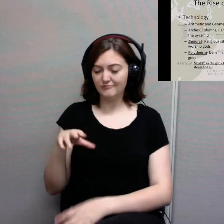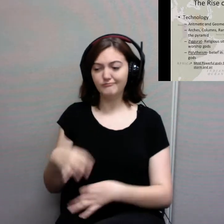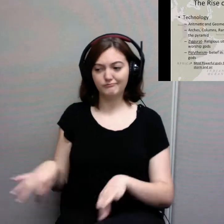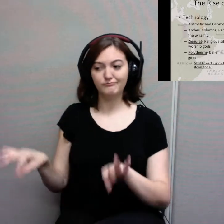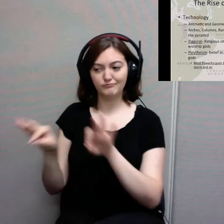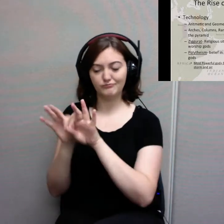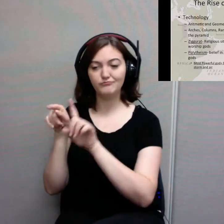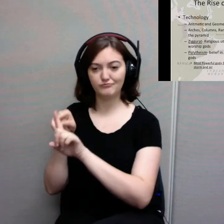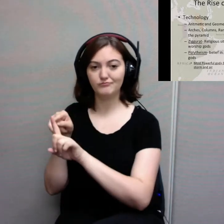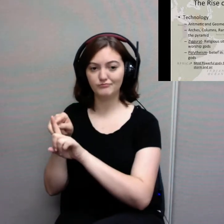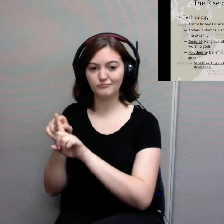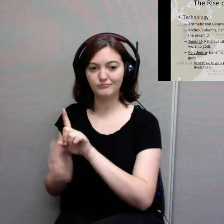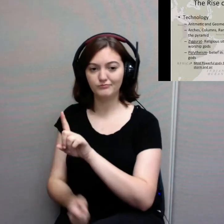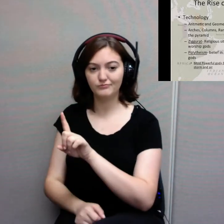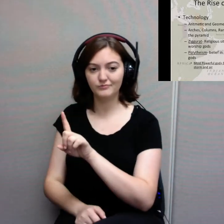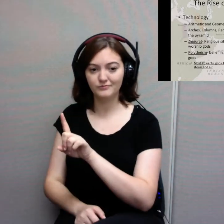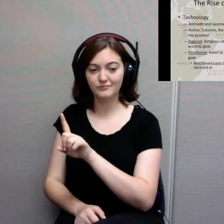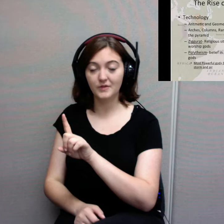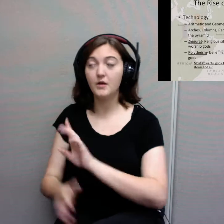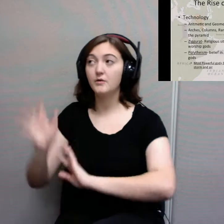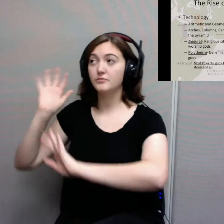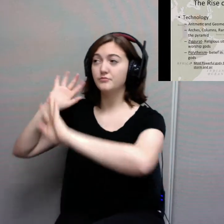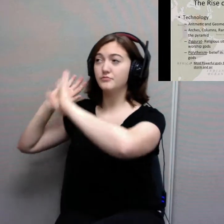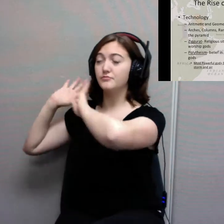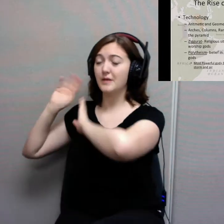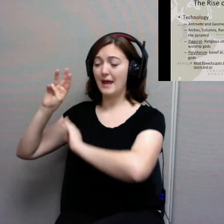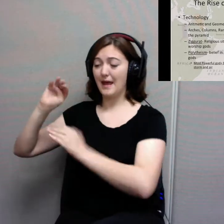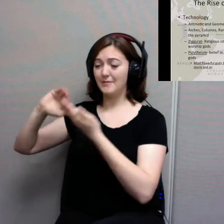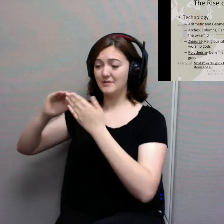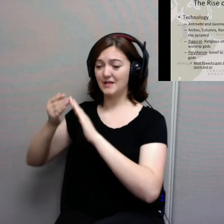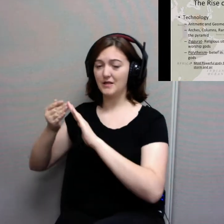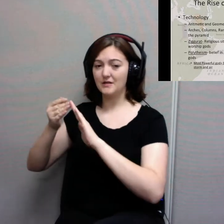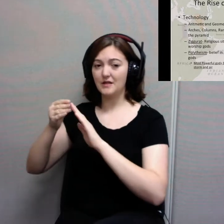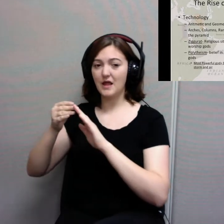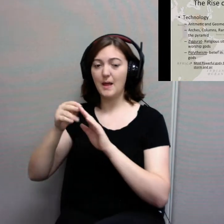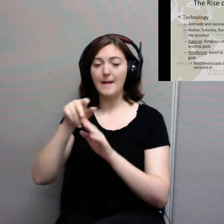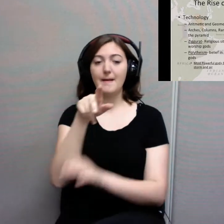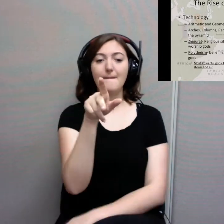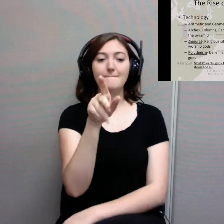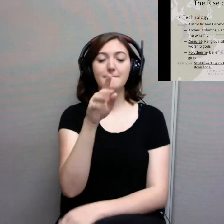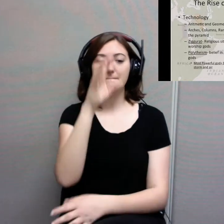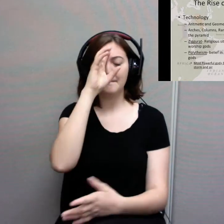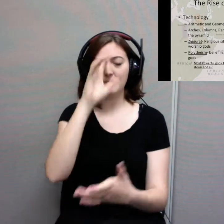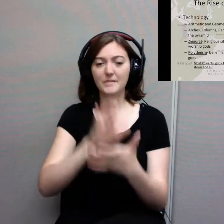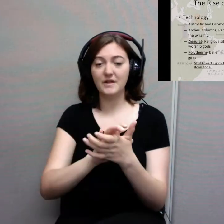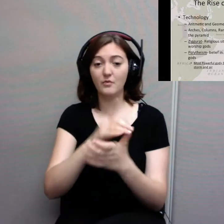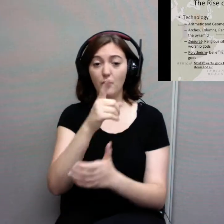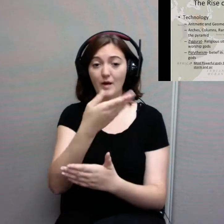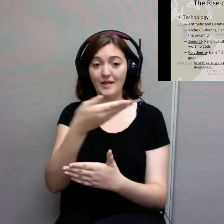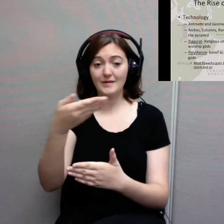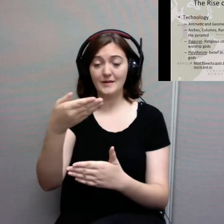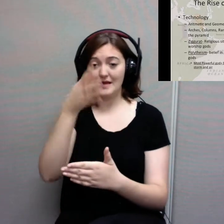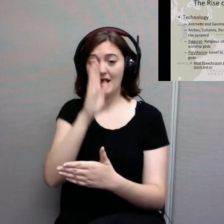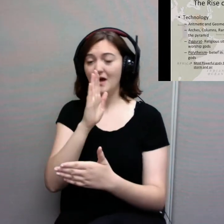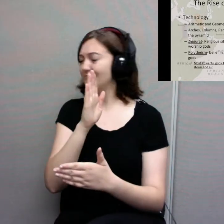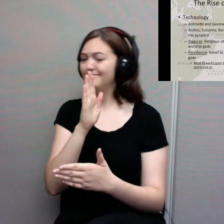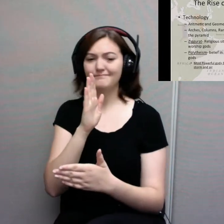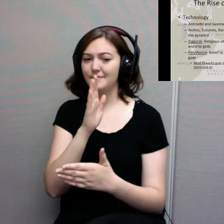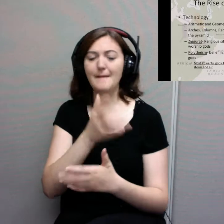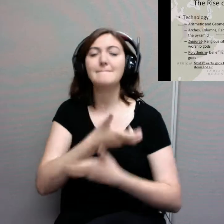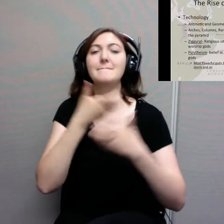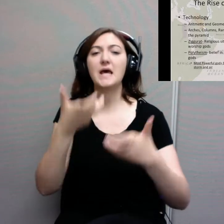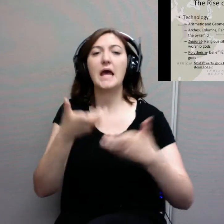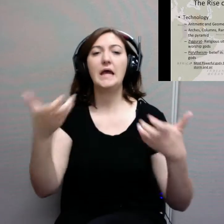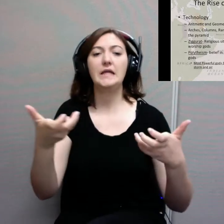Mesopotamians were polytheistic, which means they did not believe in one main god, but they believed in many gods who would have different responsibilities. For